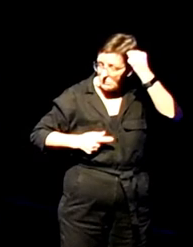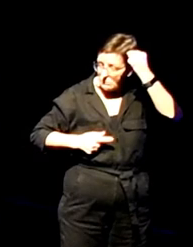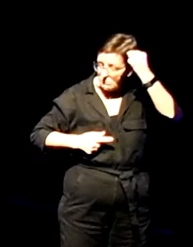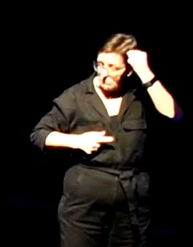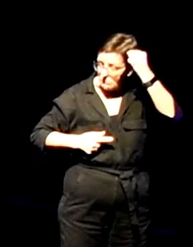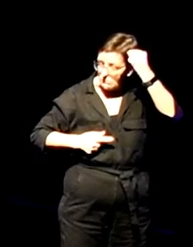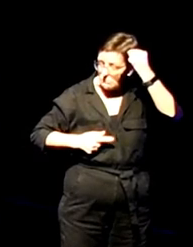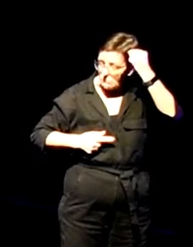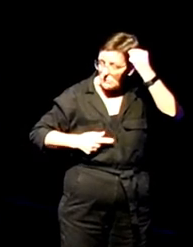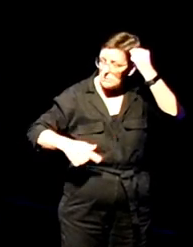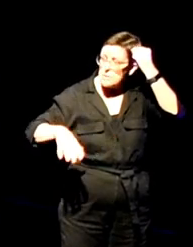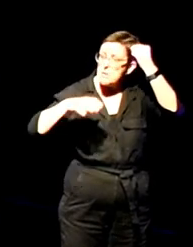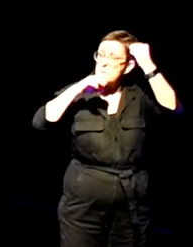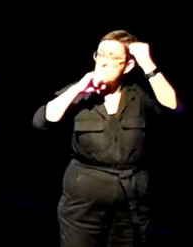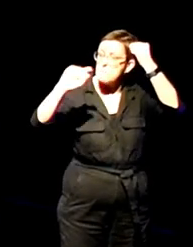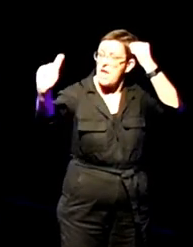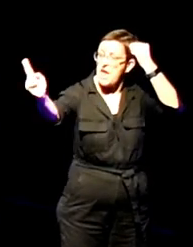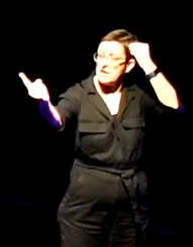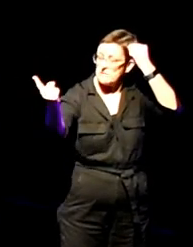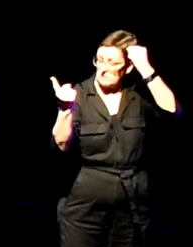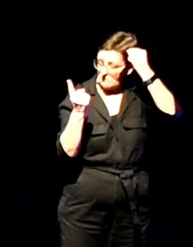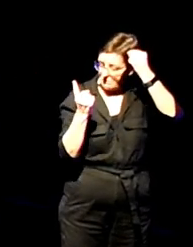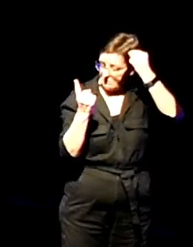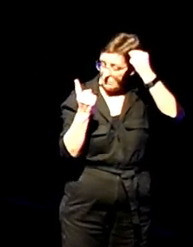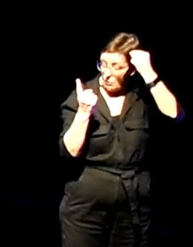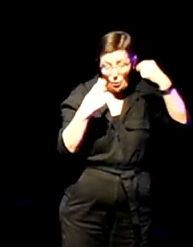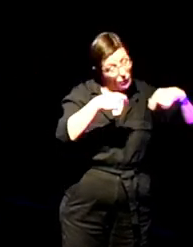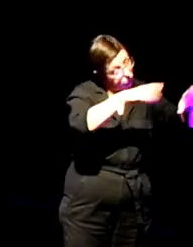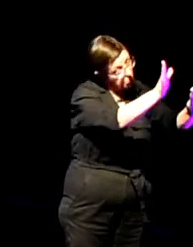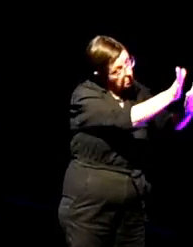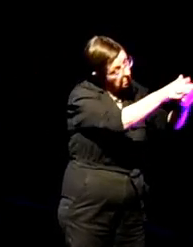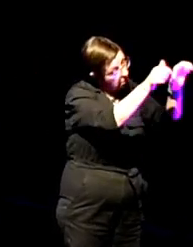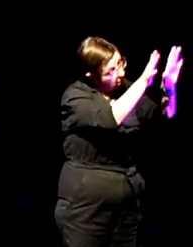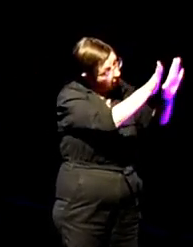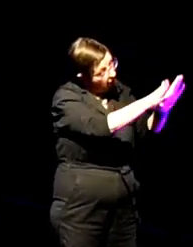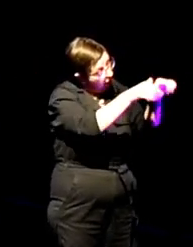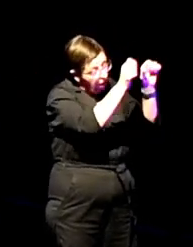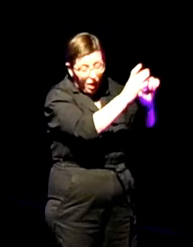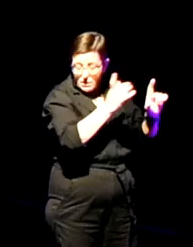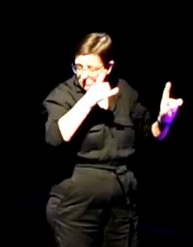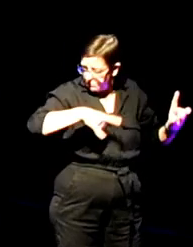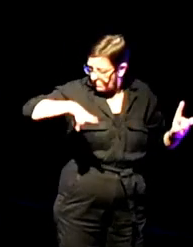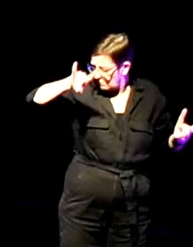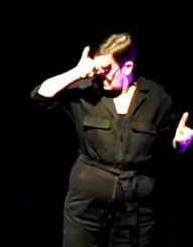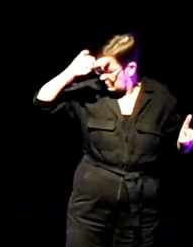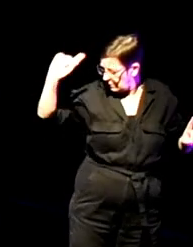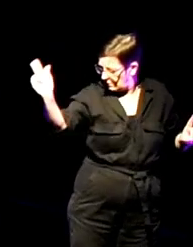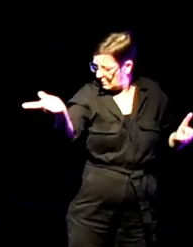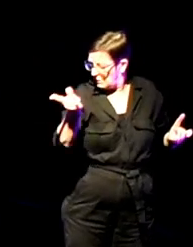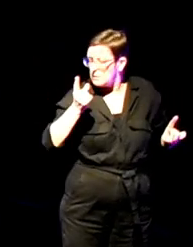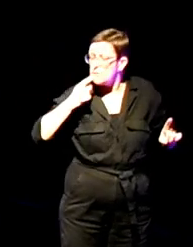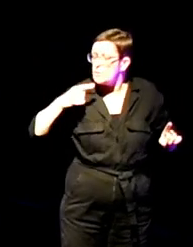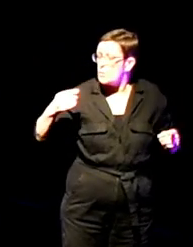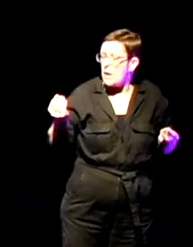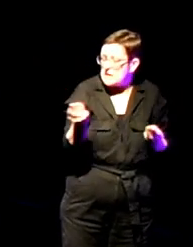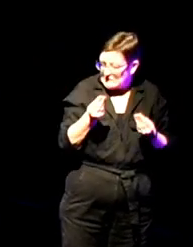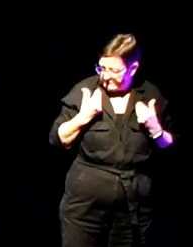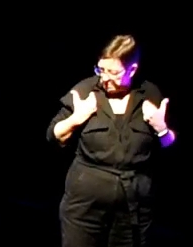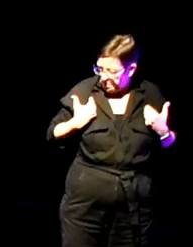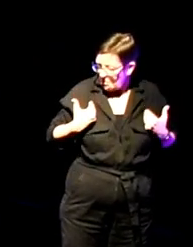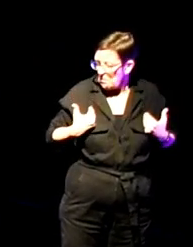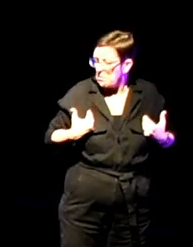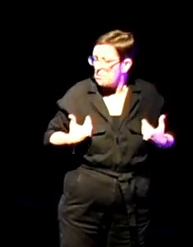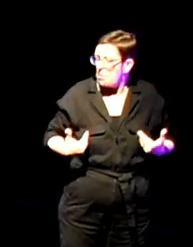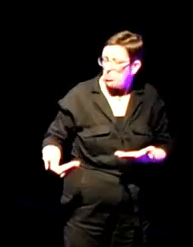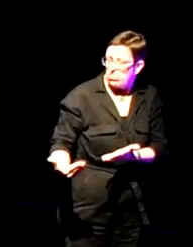from winged demons. You, ponderous. You slick with oil and rotted